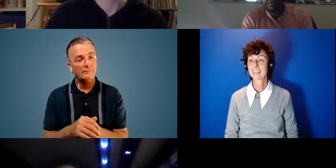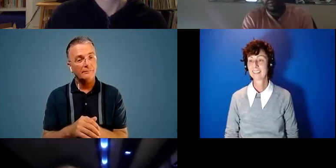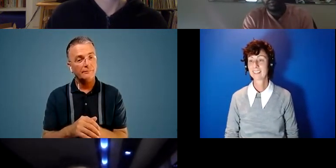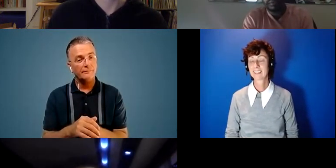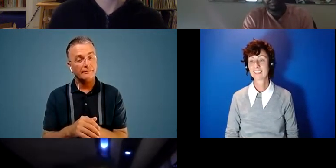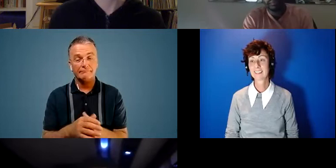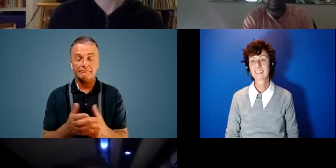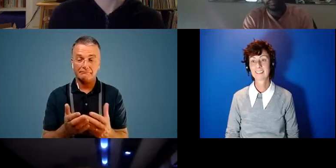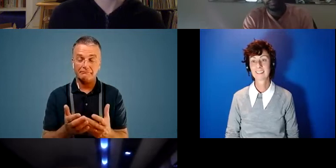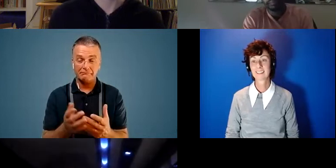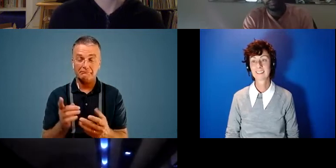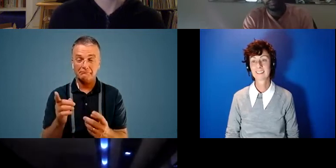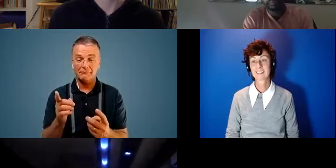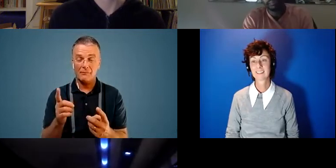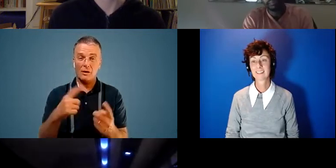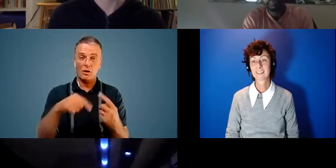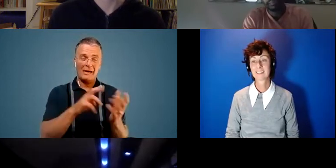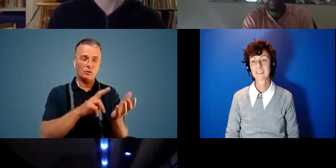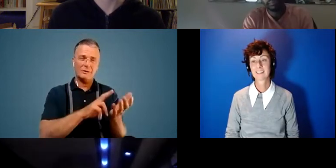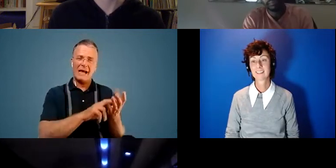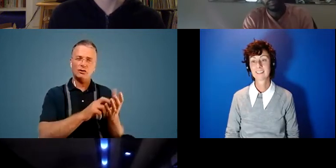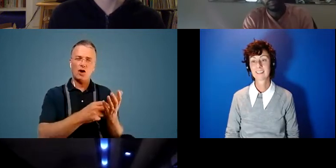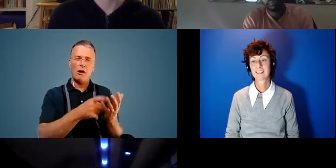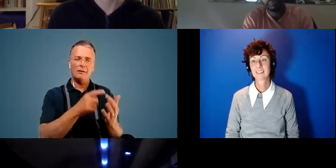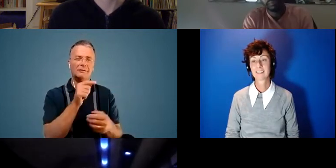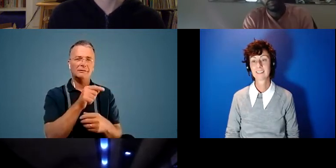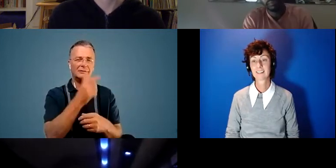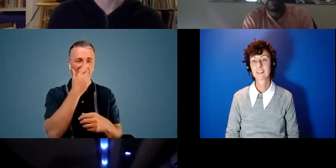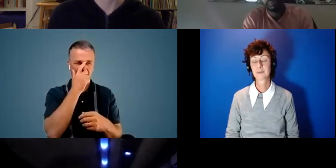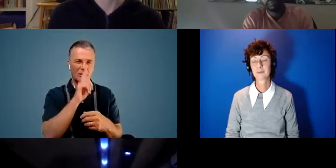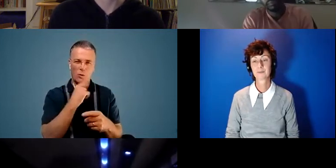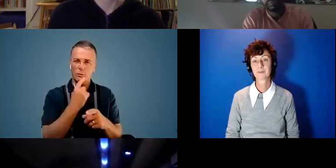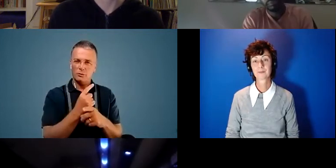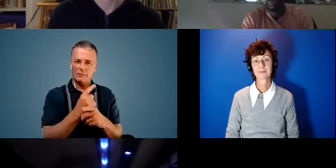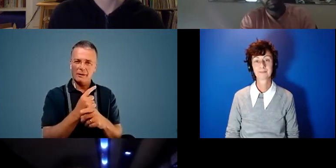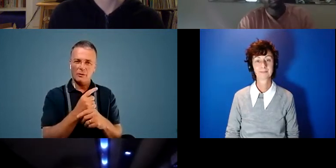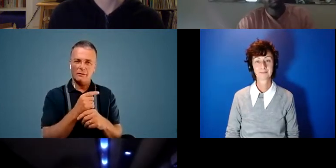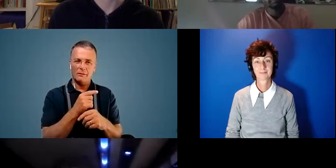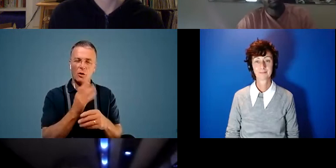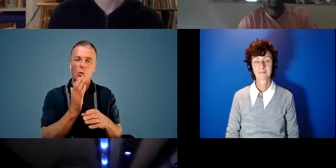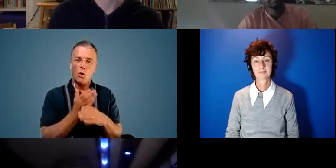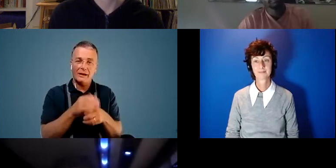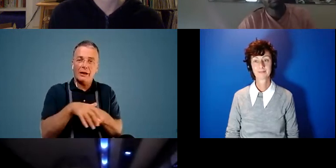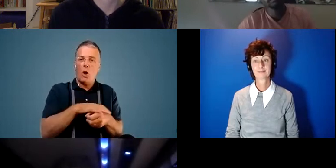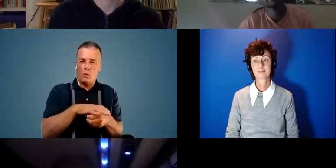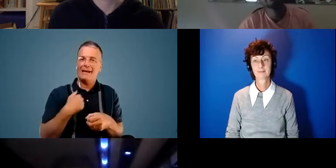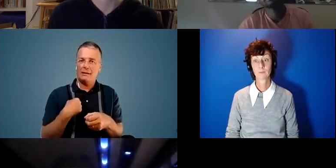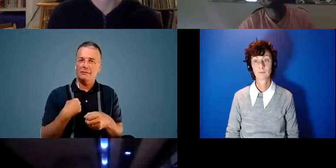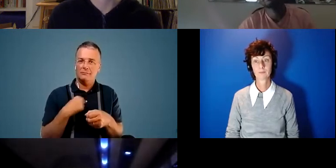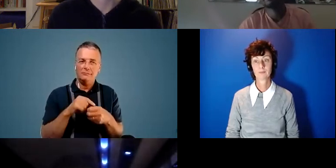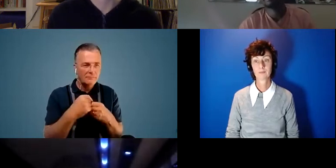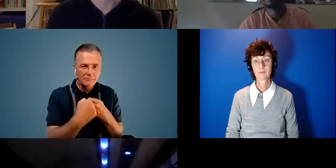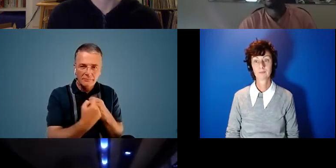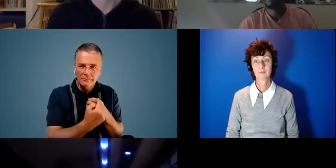yeah just to go back to the the nature that's kind of that's what i was talking about the low working locally um